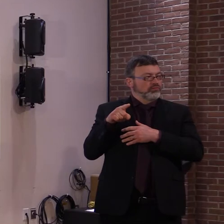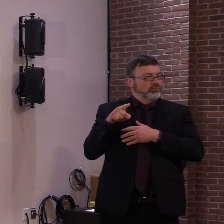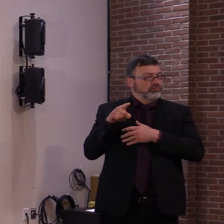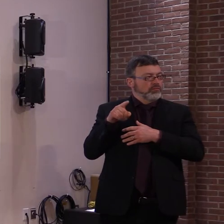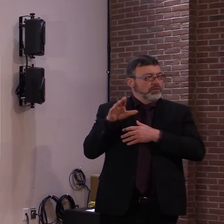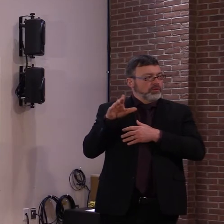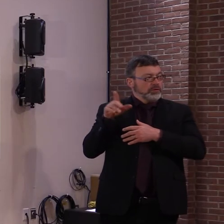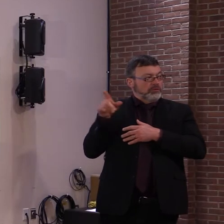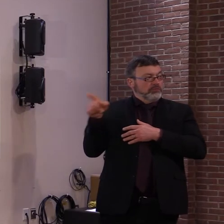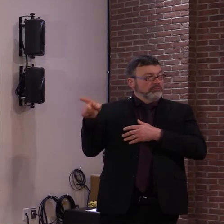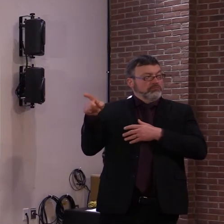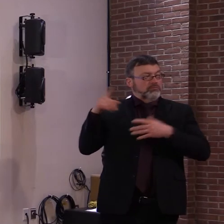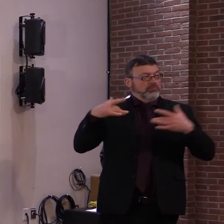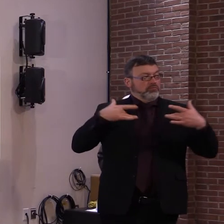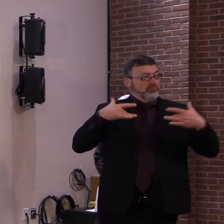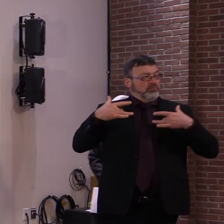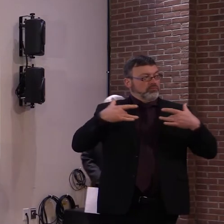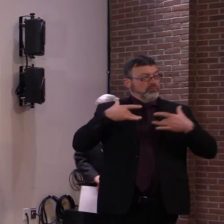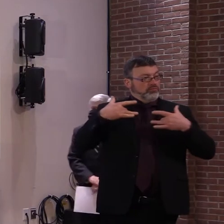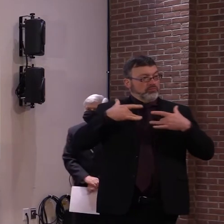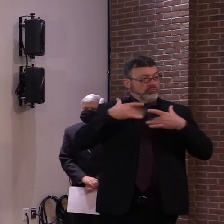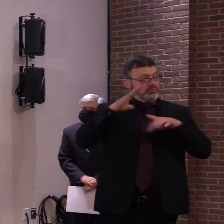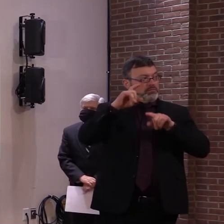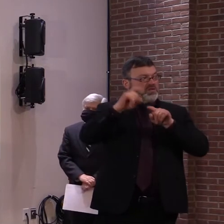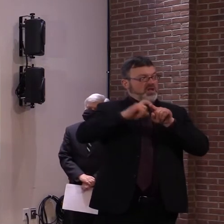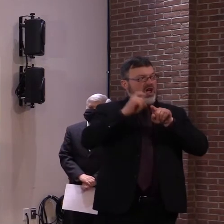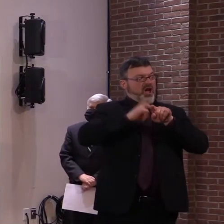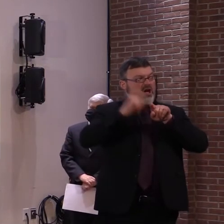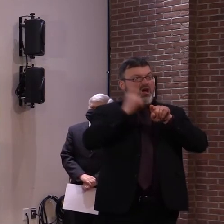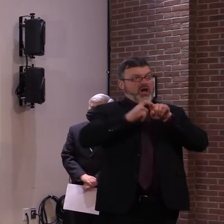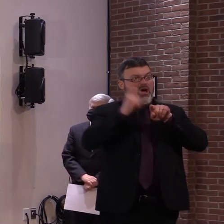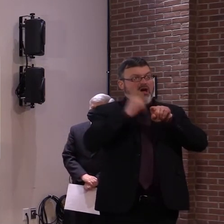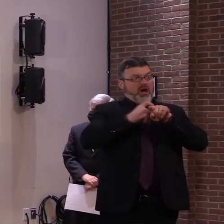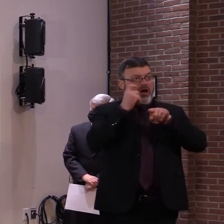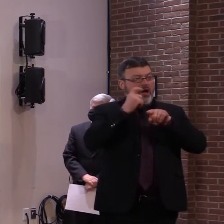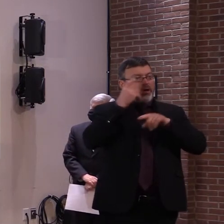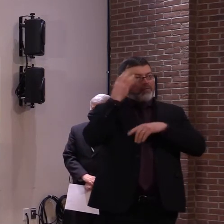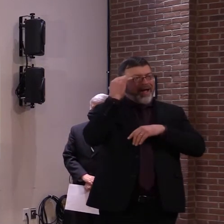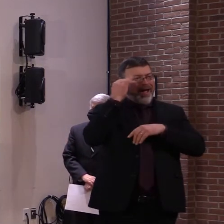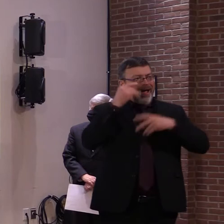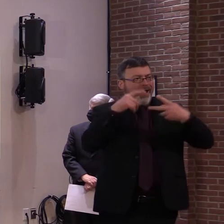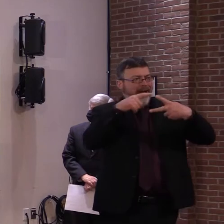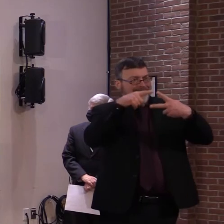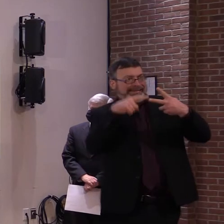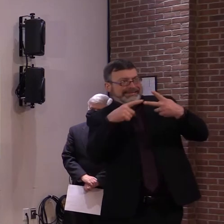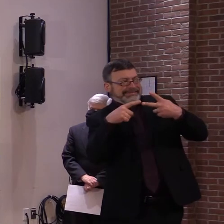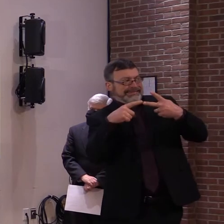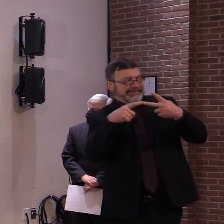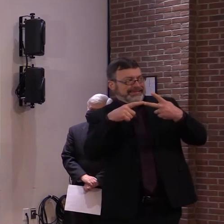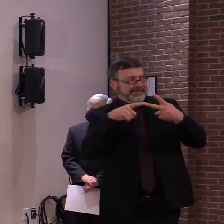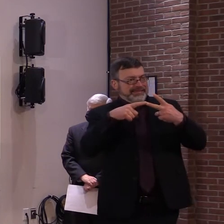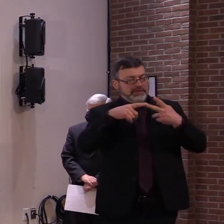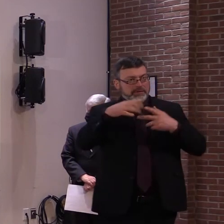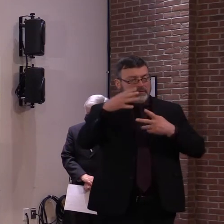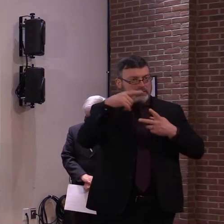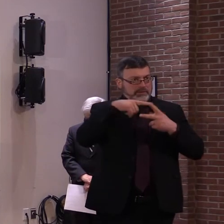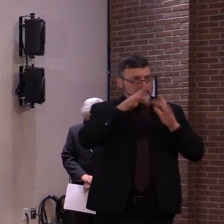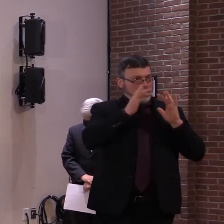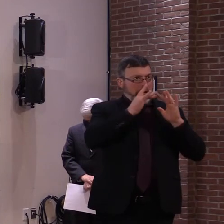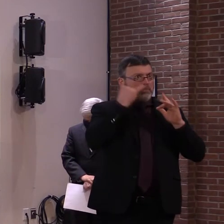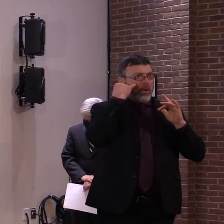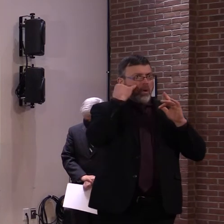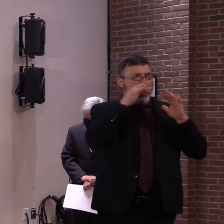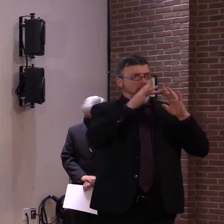any sort of bottlenecks once the phone member is released, um, and plans to address that? Uh, also I, um,